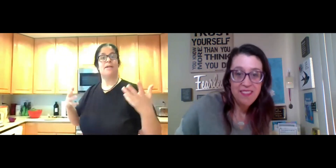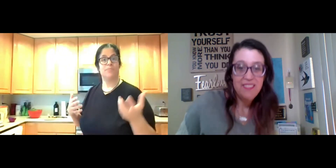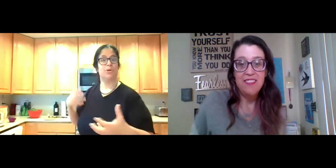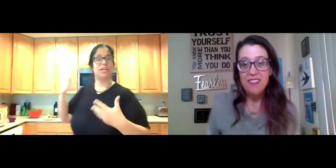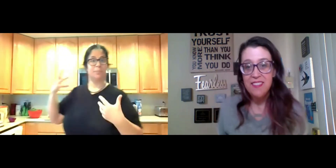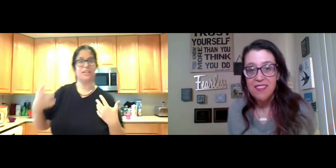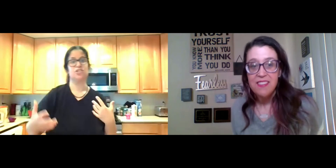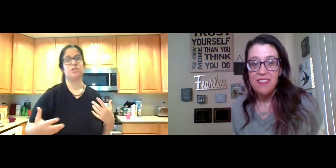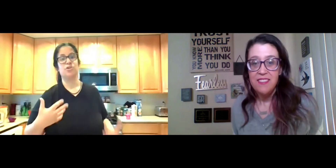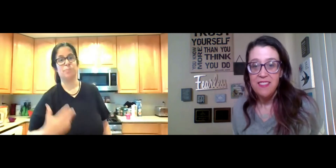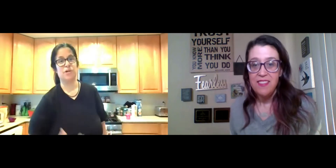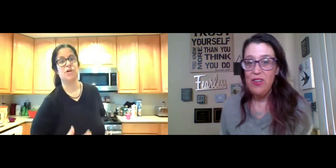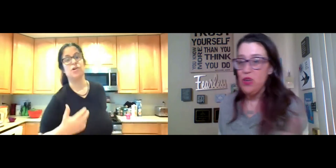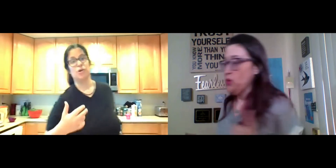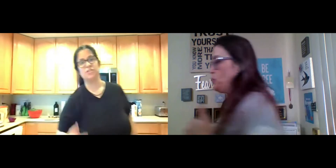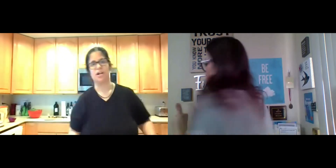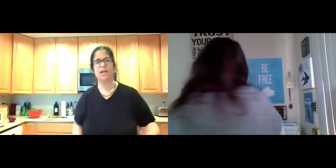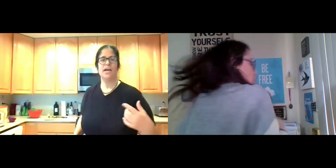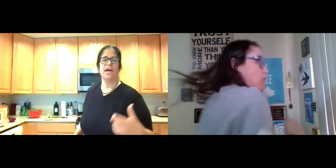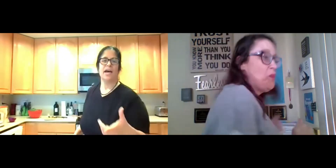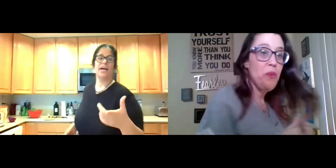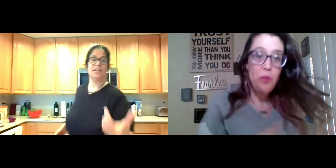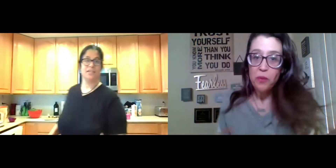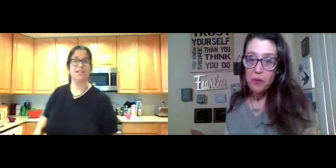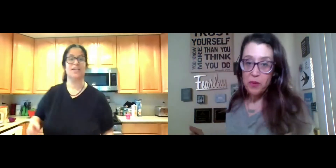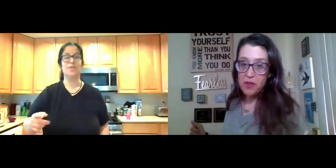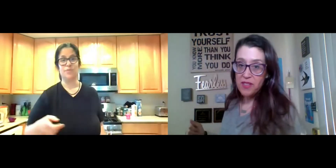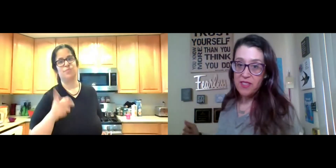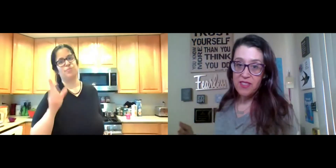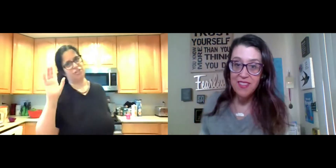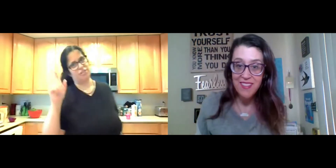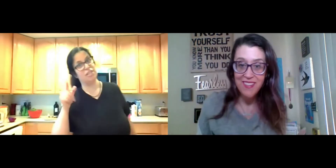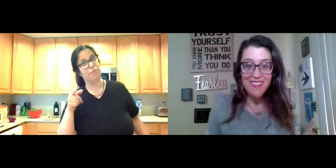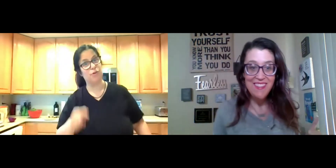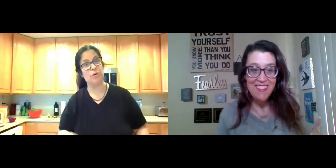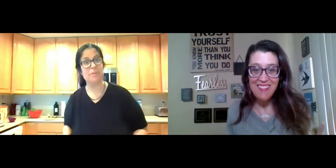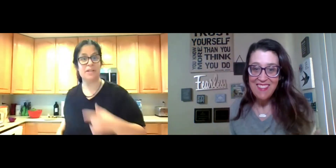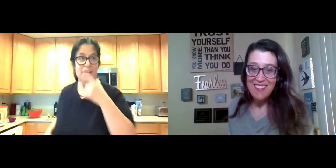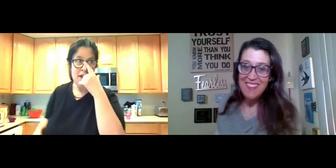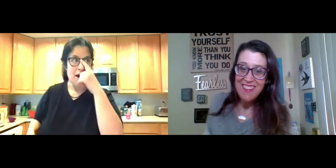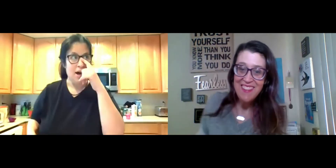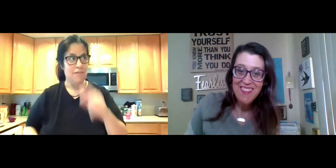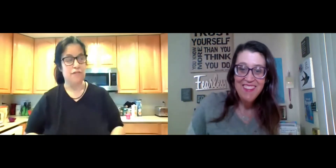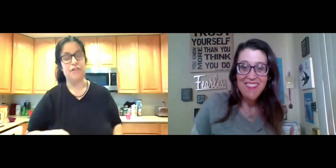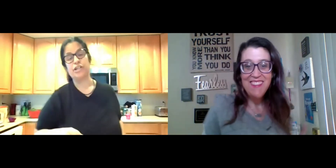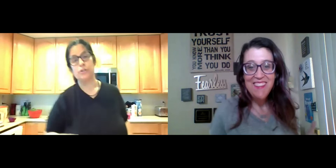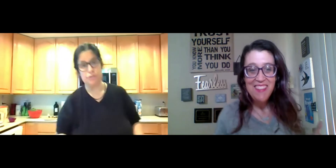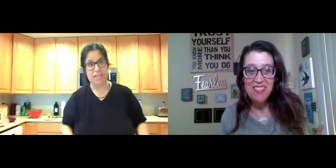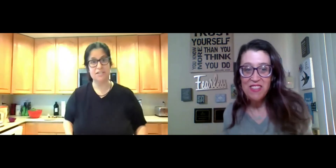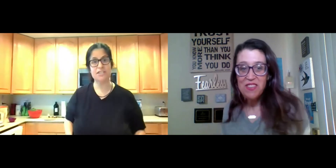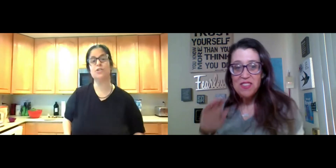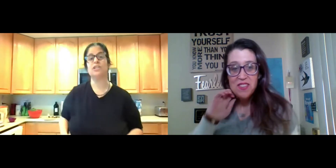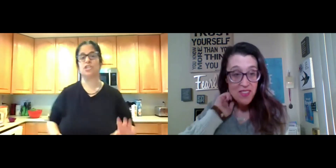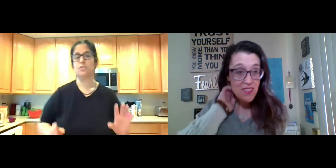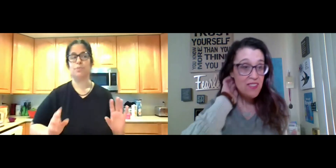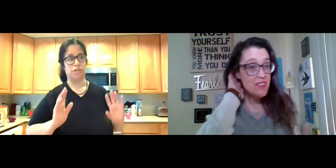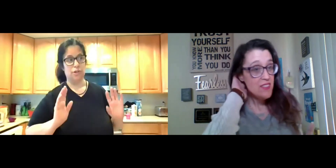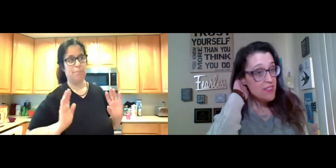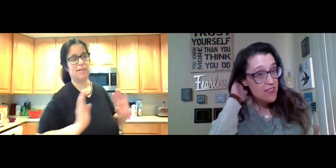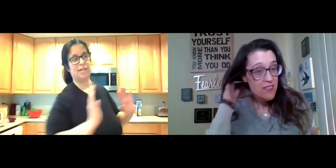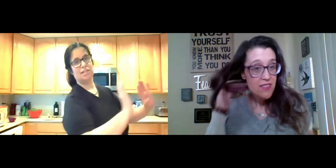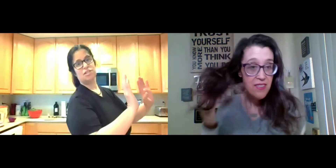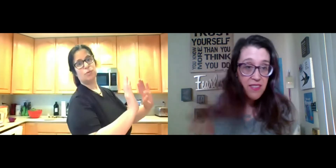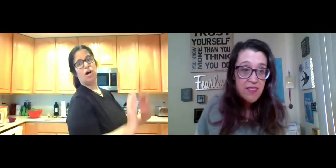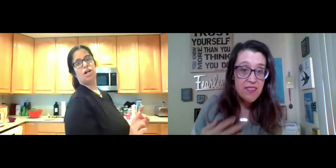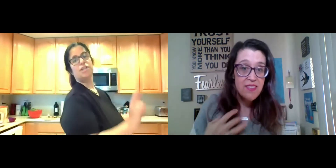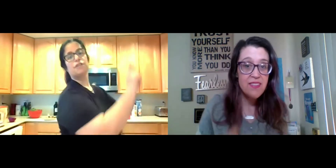break up that stress hormone cortisol. And just a tip for women, uh, for varicose veins, you can just put